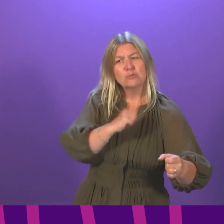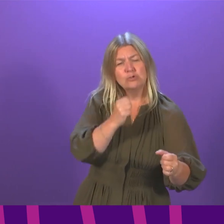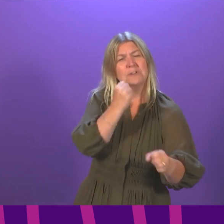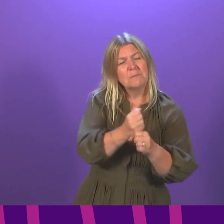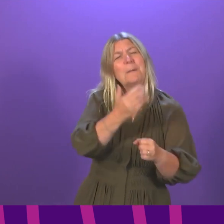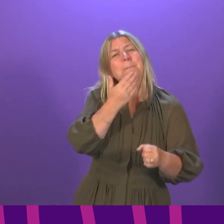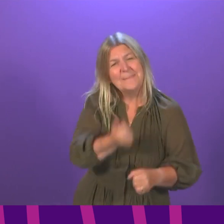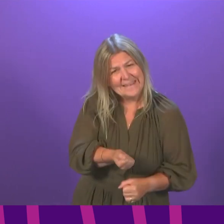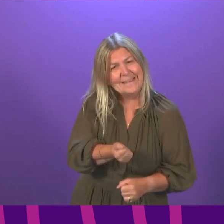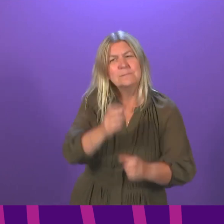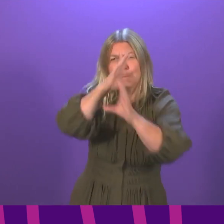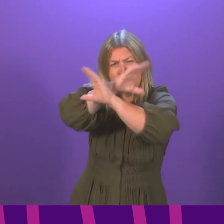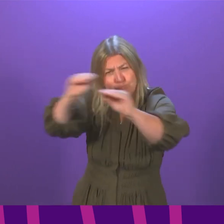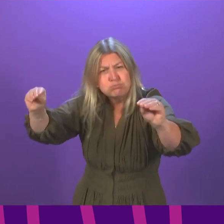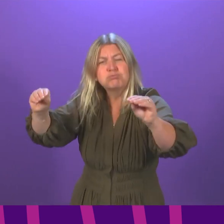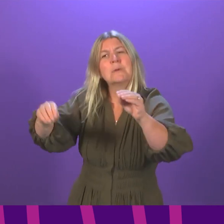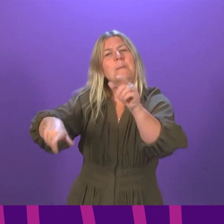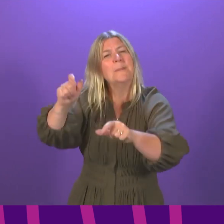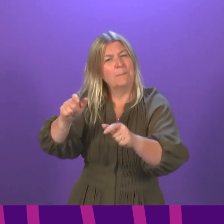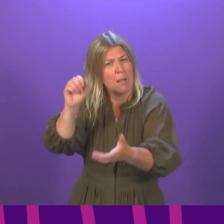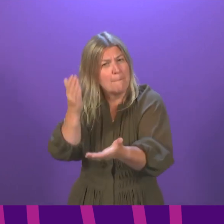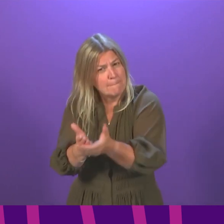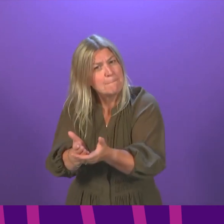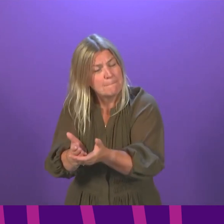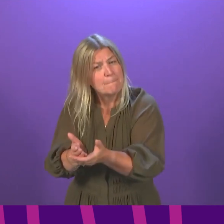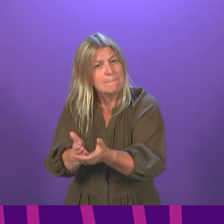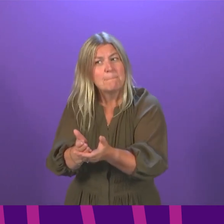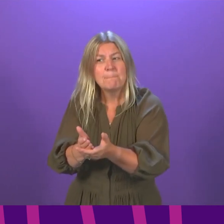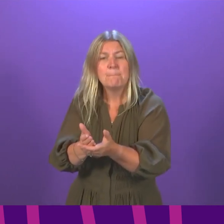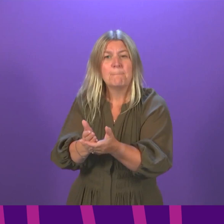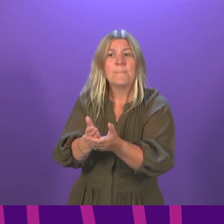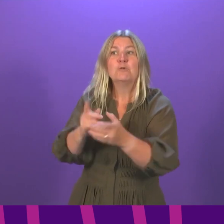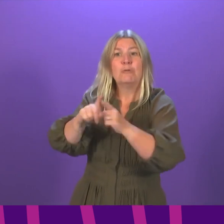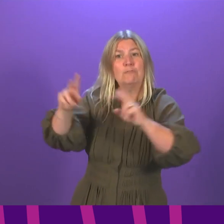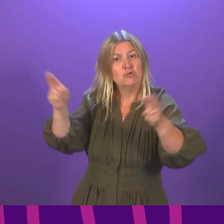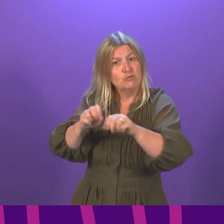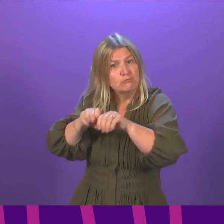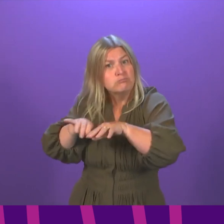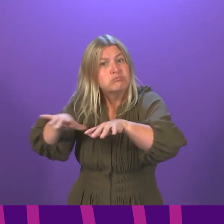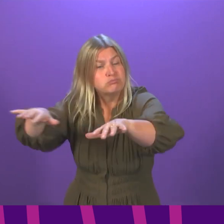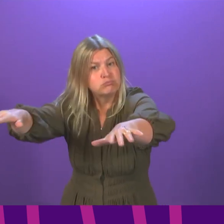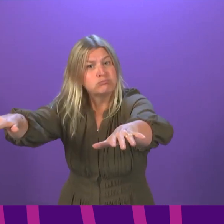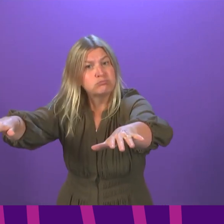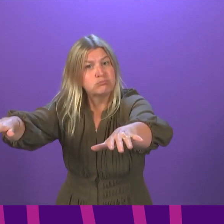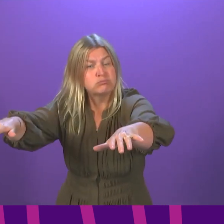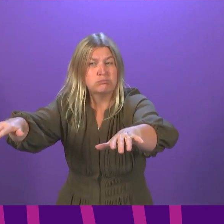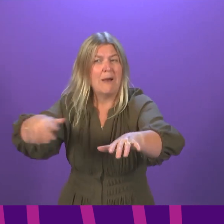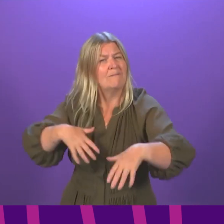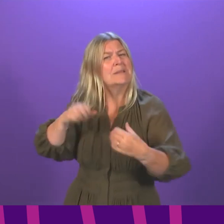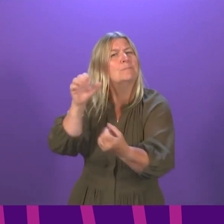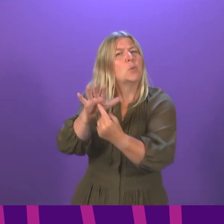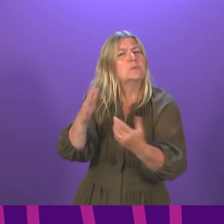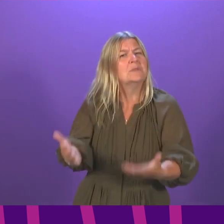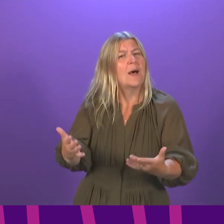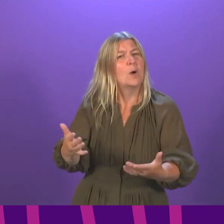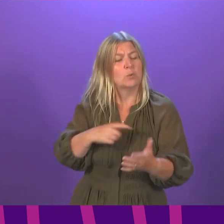is essential to accurate contact tracing to reduce the spread of the virus, perhaps even more necessary as